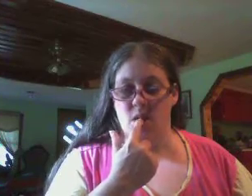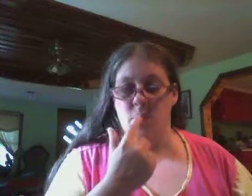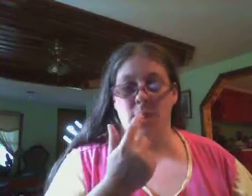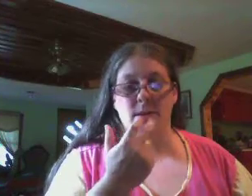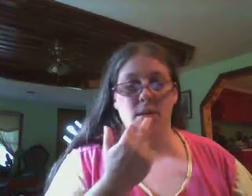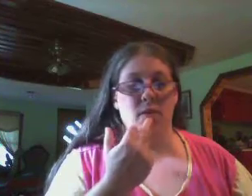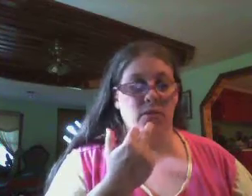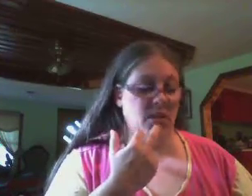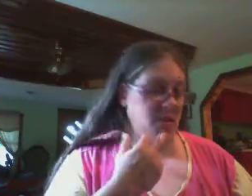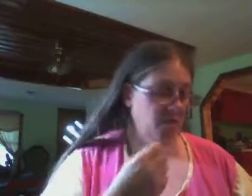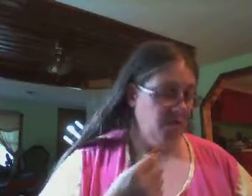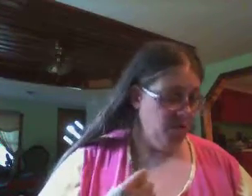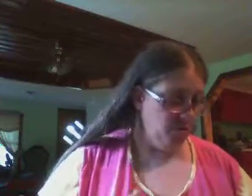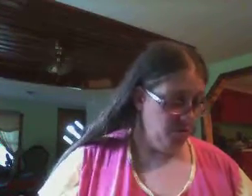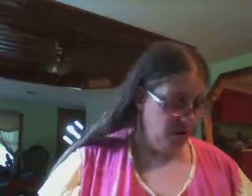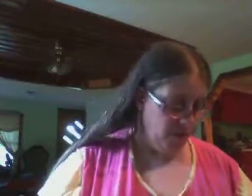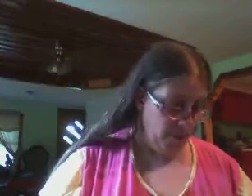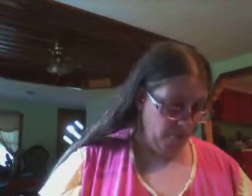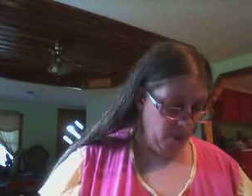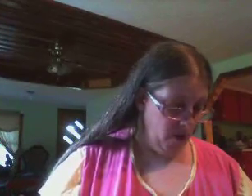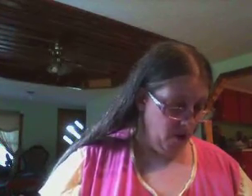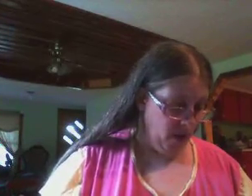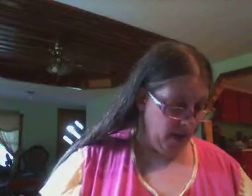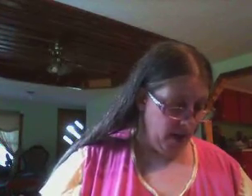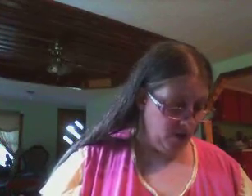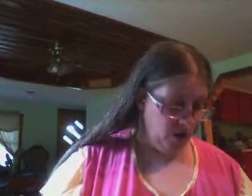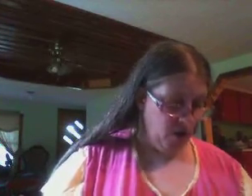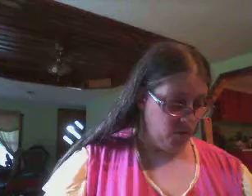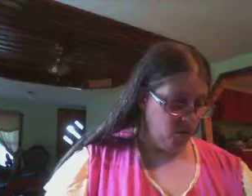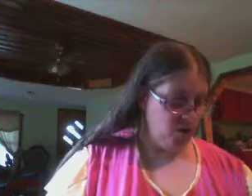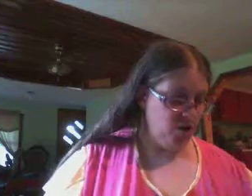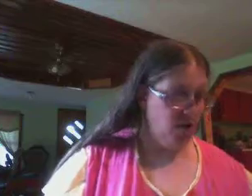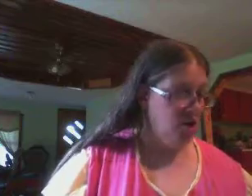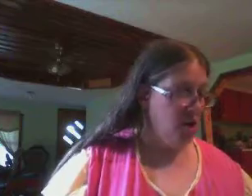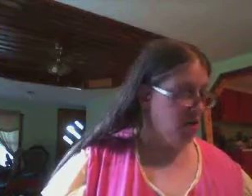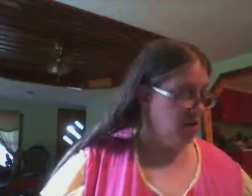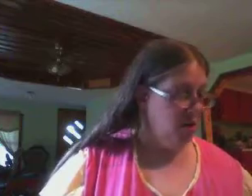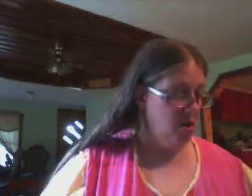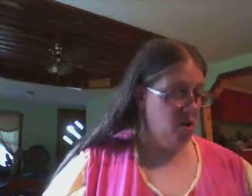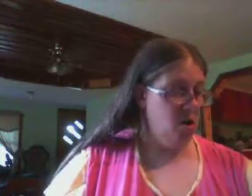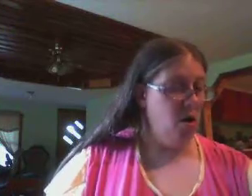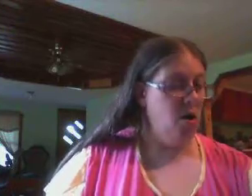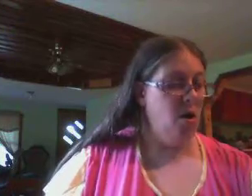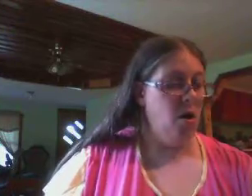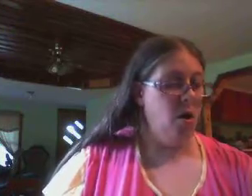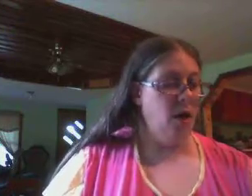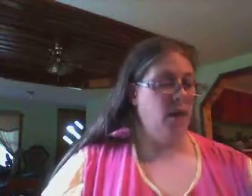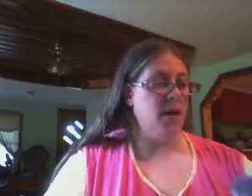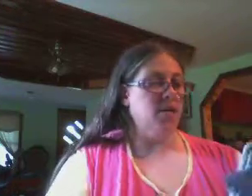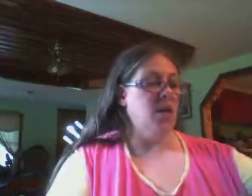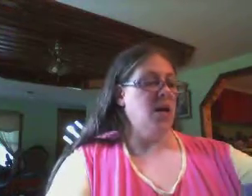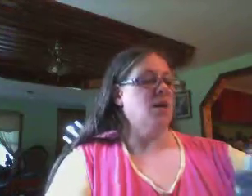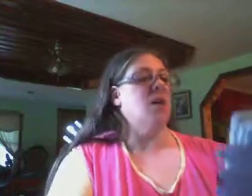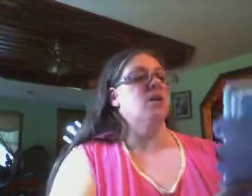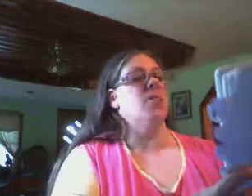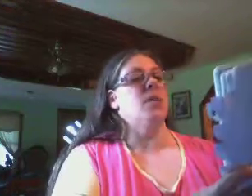So, maybe, and hopefully they'll fit and do better. Alright, I asked y'all that question and checked it. Alright, the next thing is